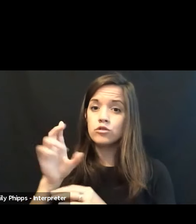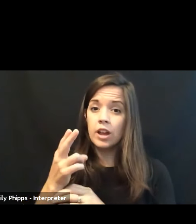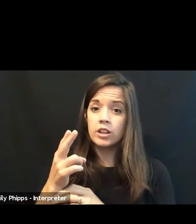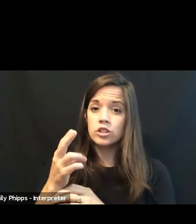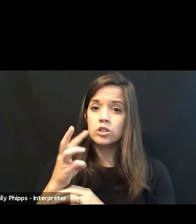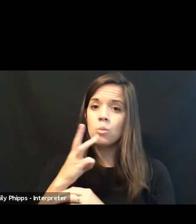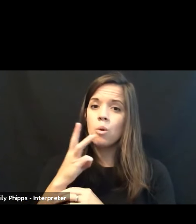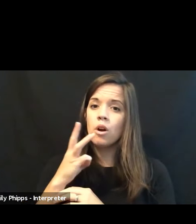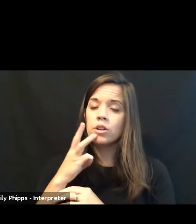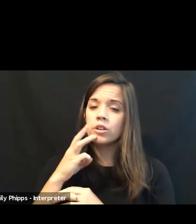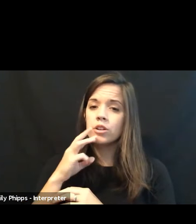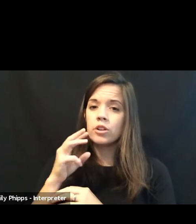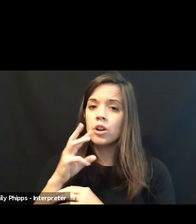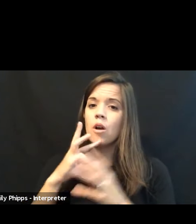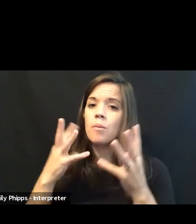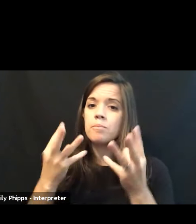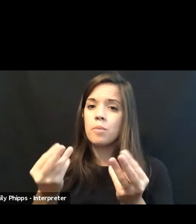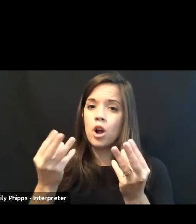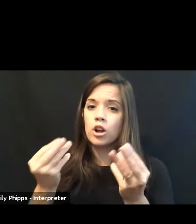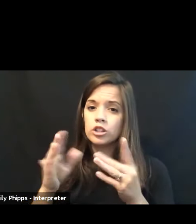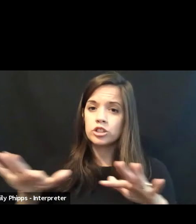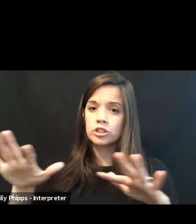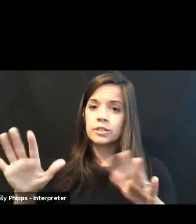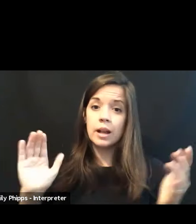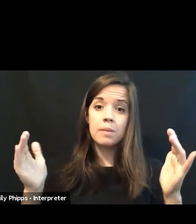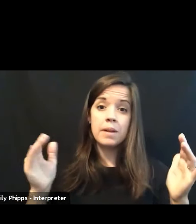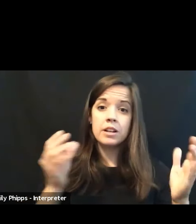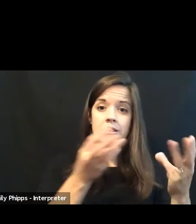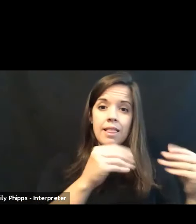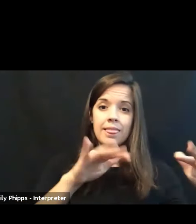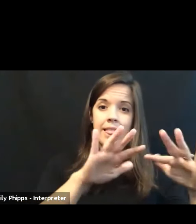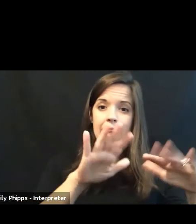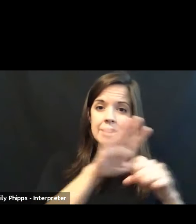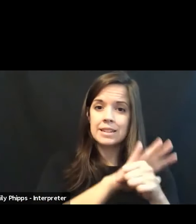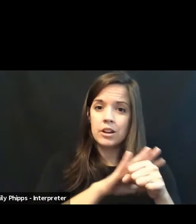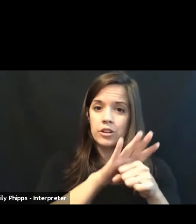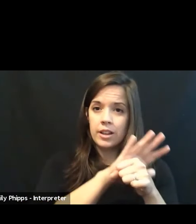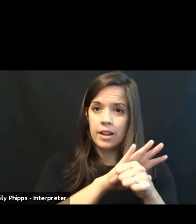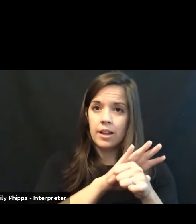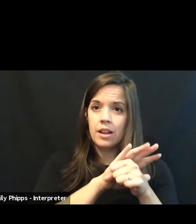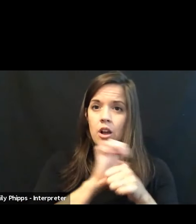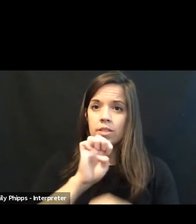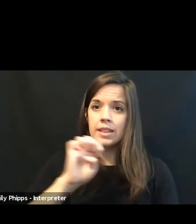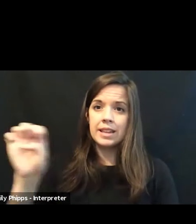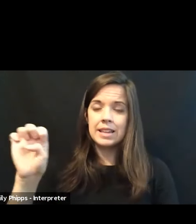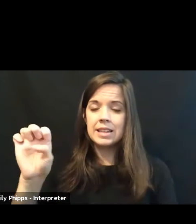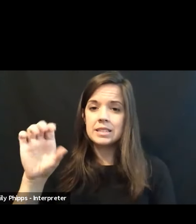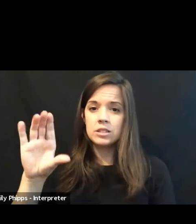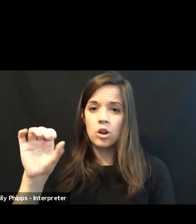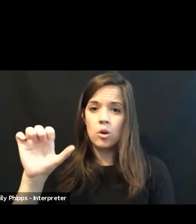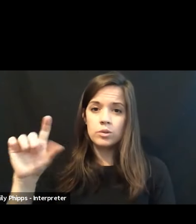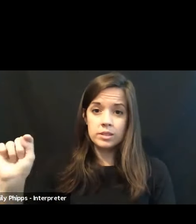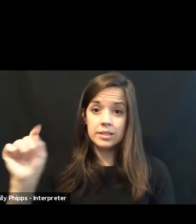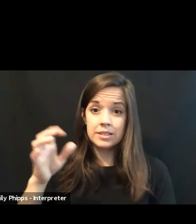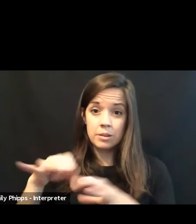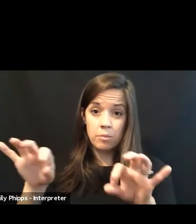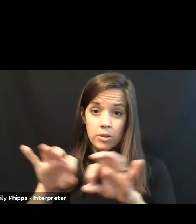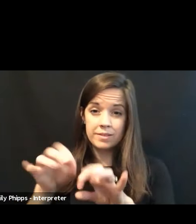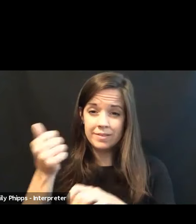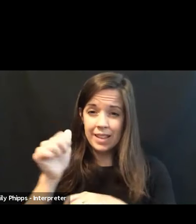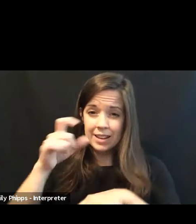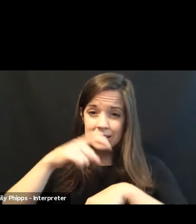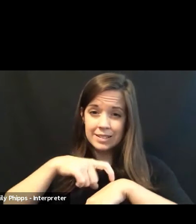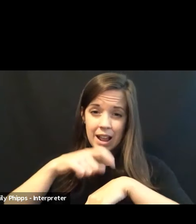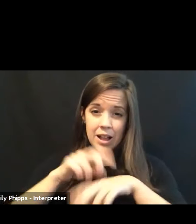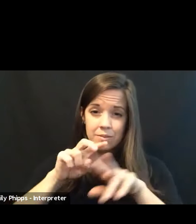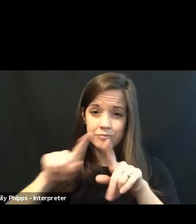to land area on the east coast, is extraordinarily important. If you spend any time in Maryland at